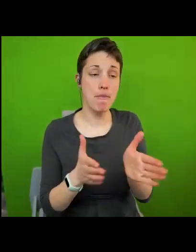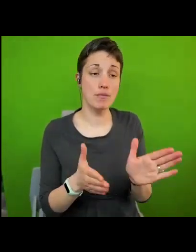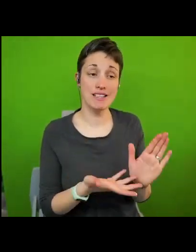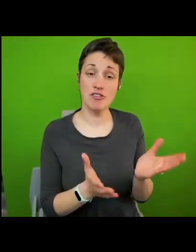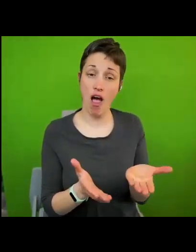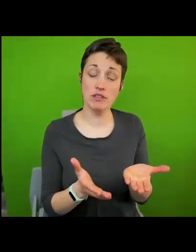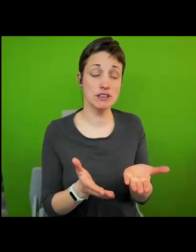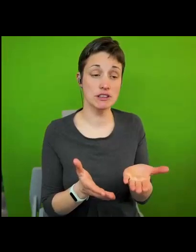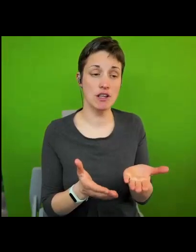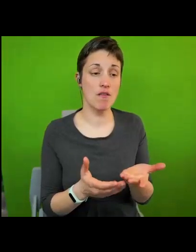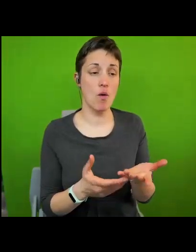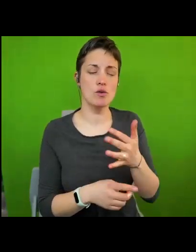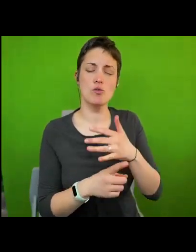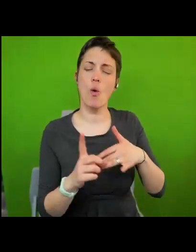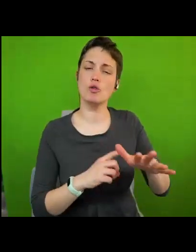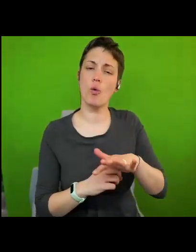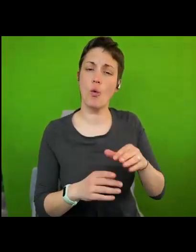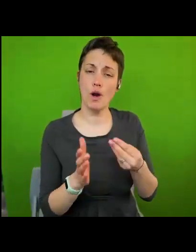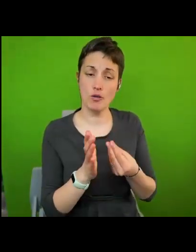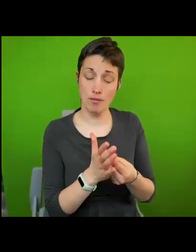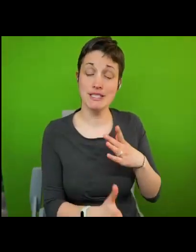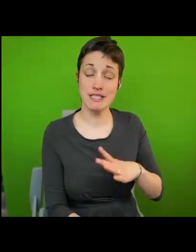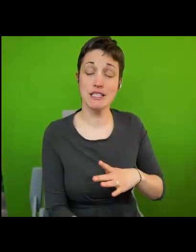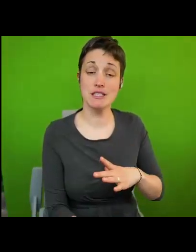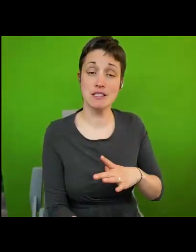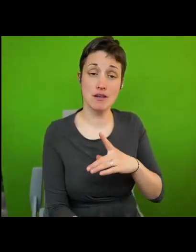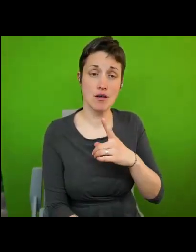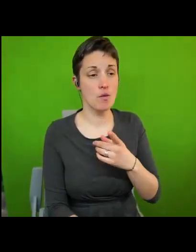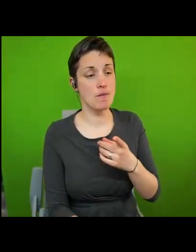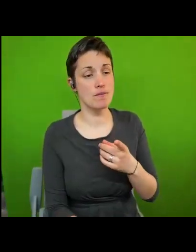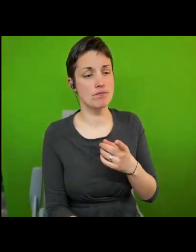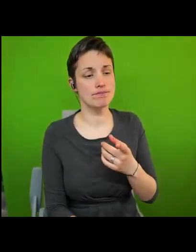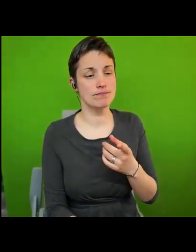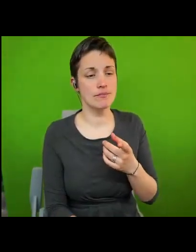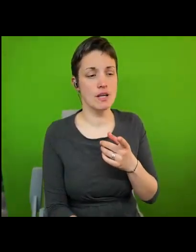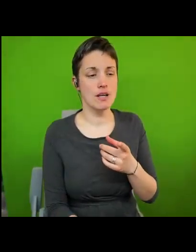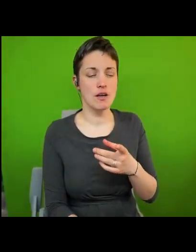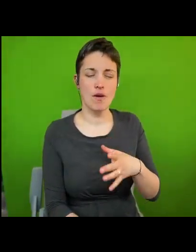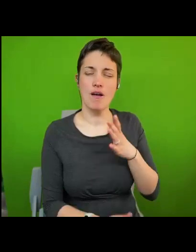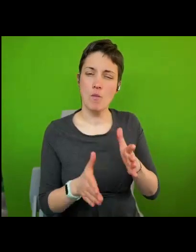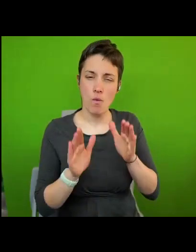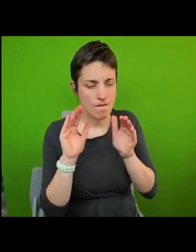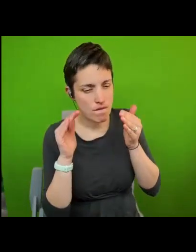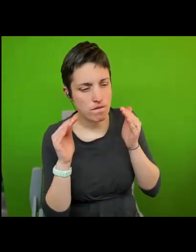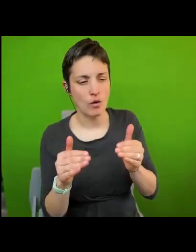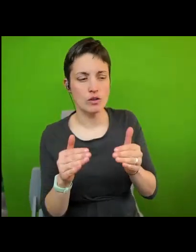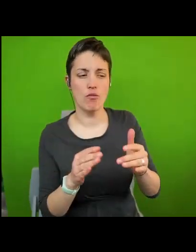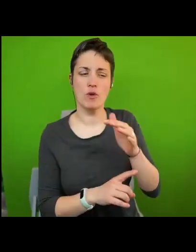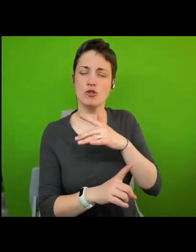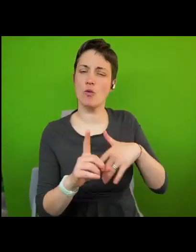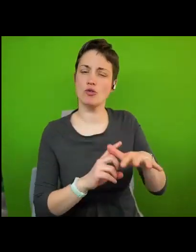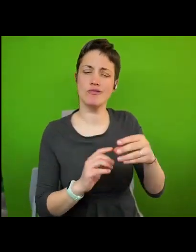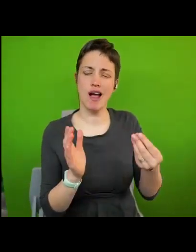socioeconomic needs which necessitates the focus on socioeconomic and cultural rights